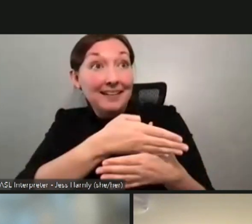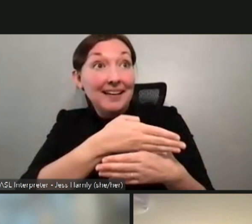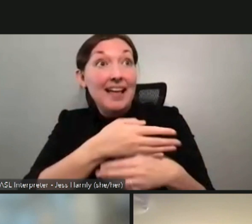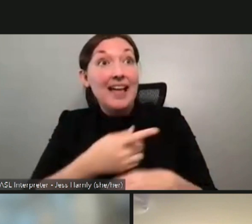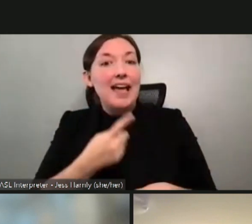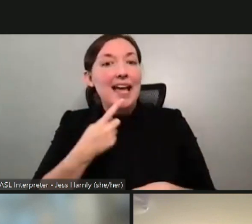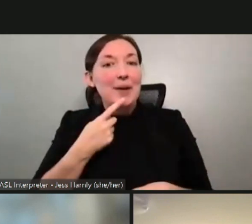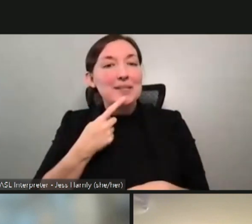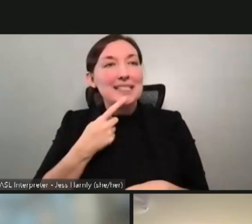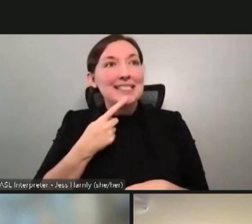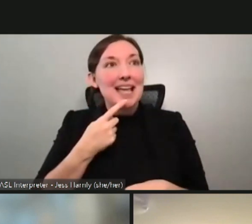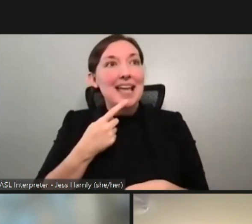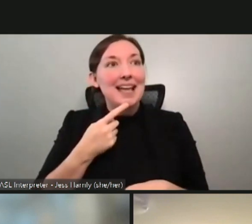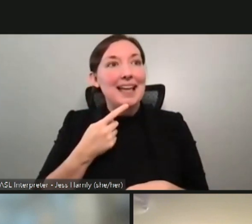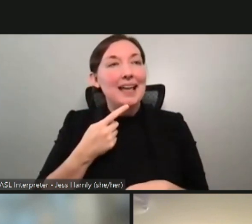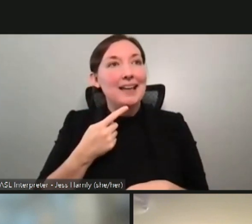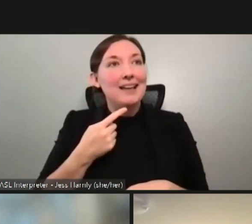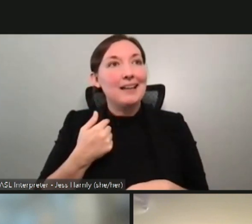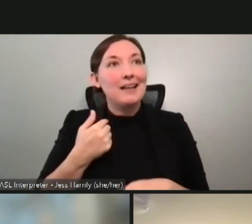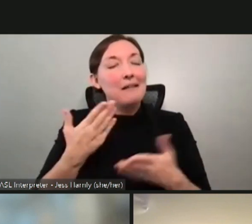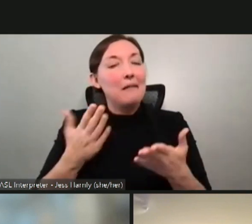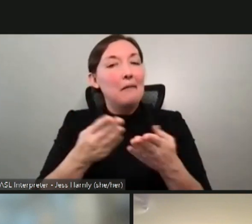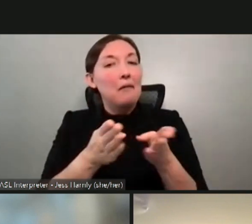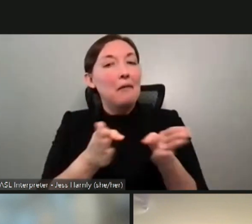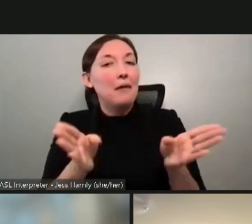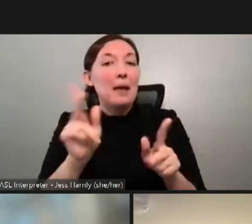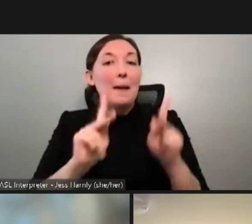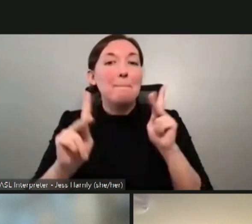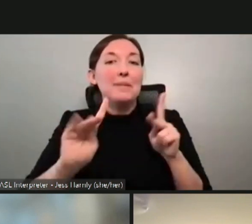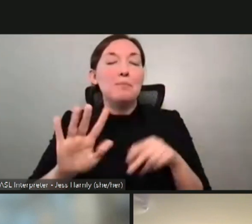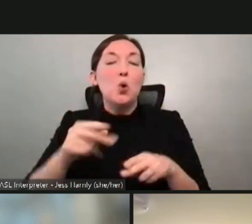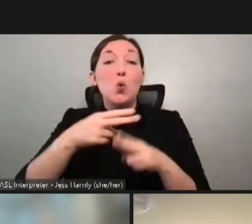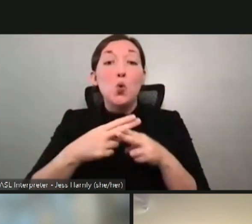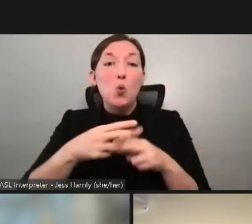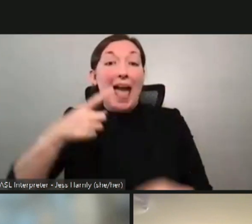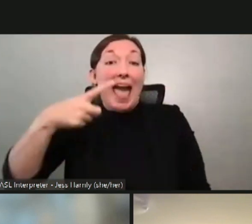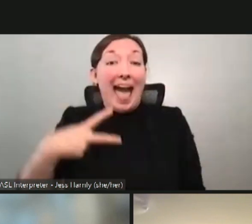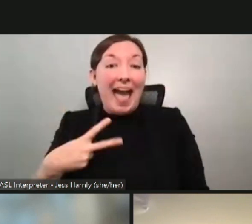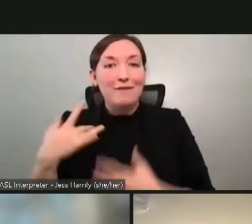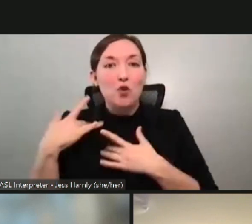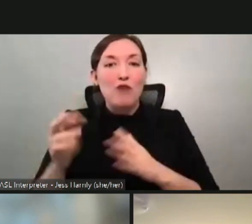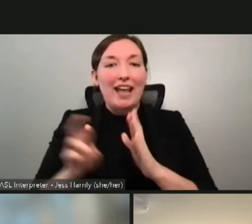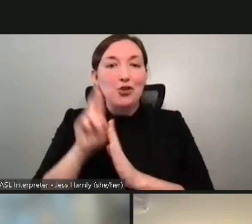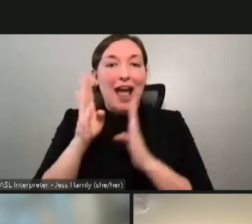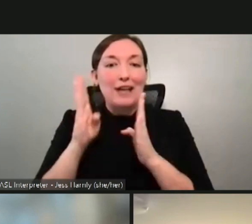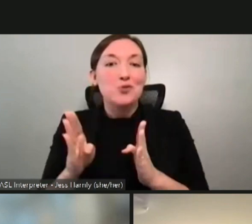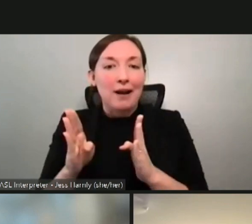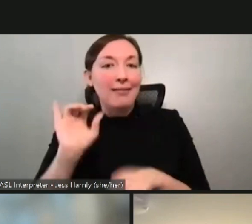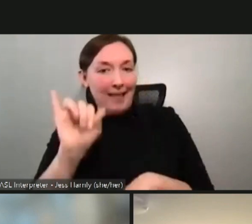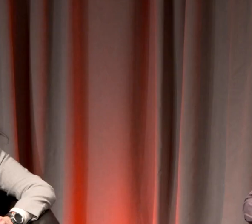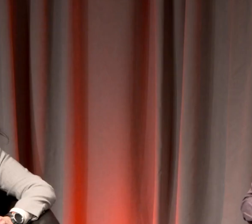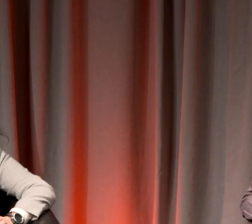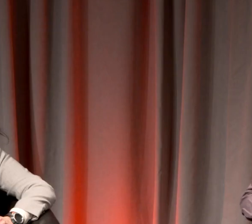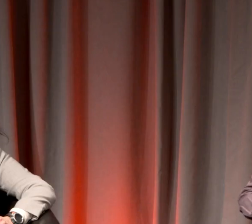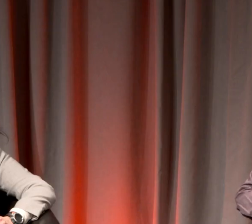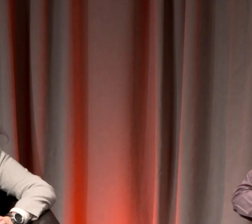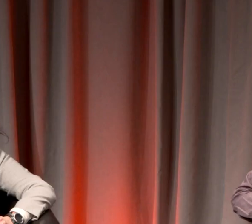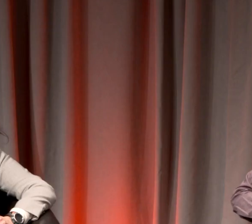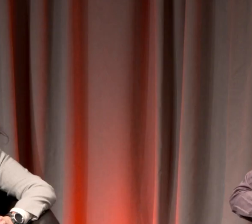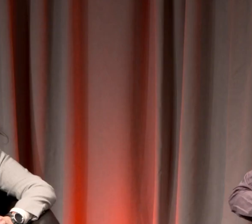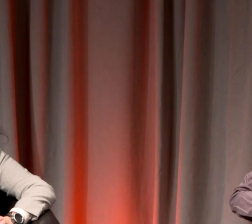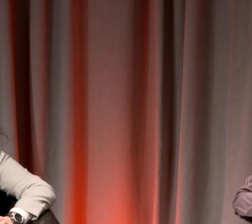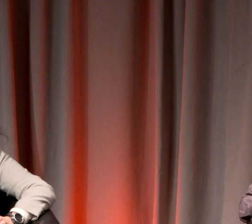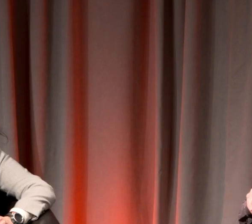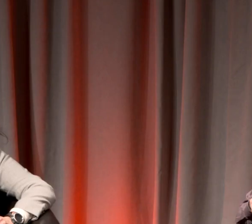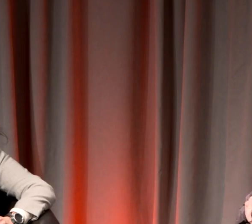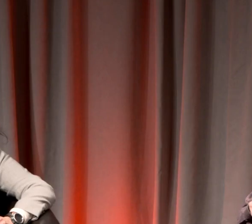widen that envelope a little bit. Let's just say people who weigh about half what a normal astronaut weighs. And I mean, I'm not, I'm not Shaquille O'Neal, but,